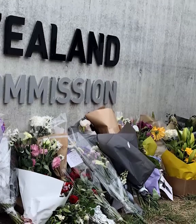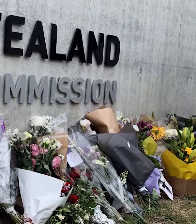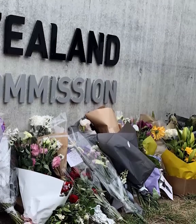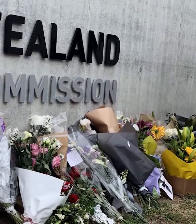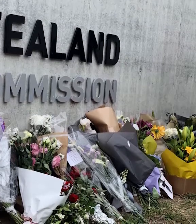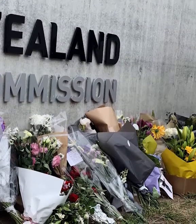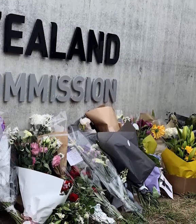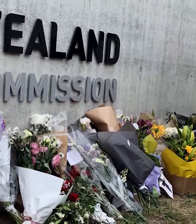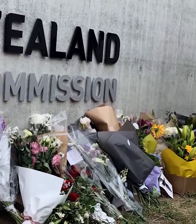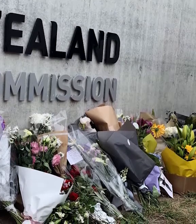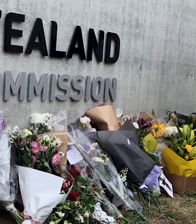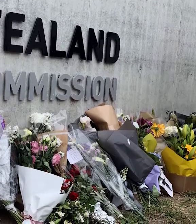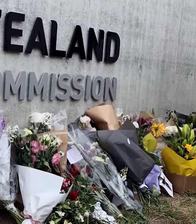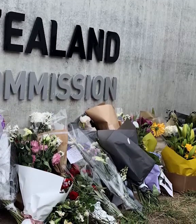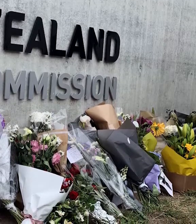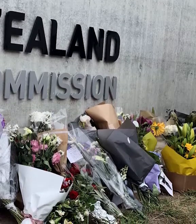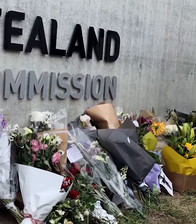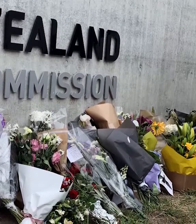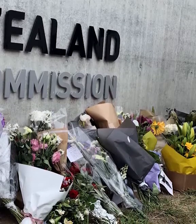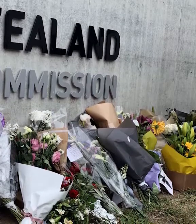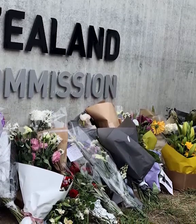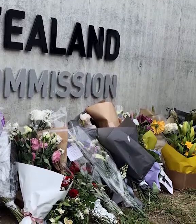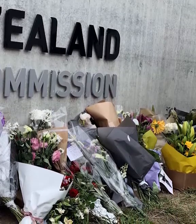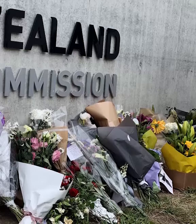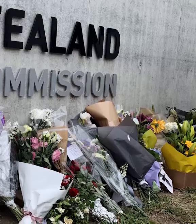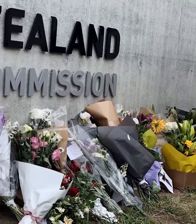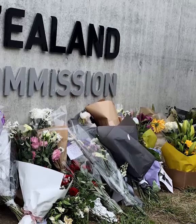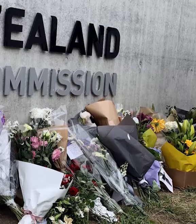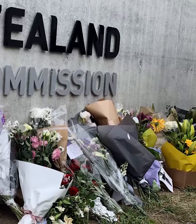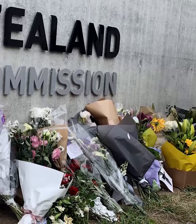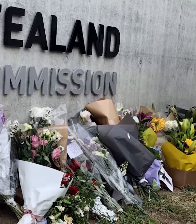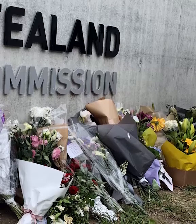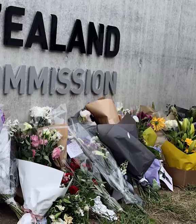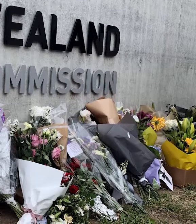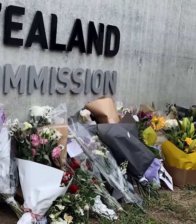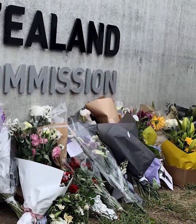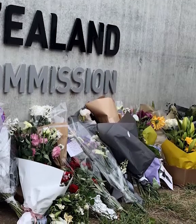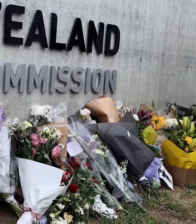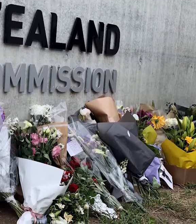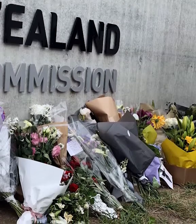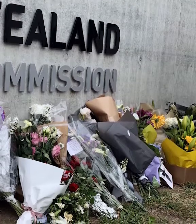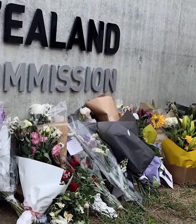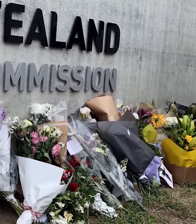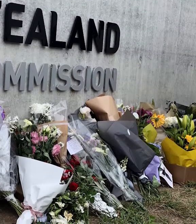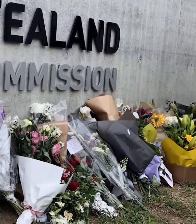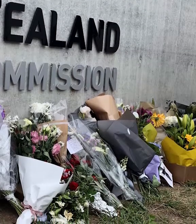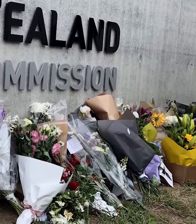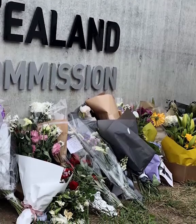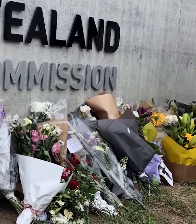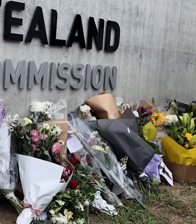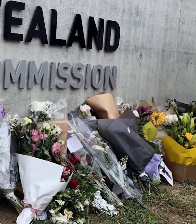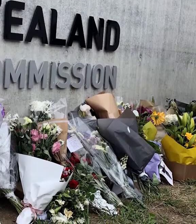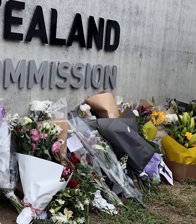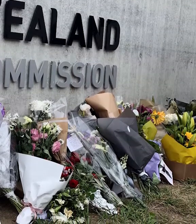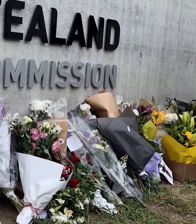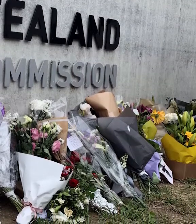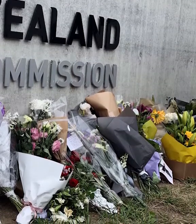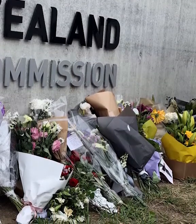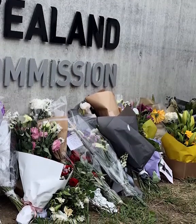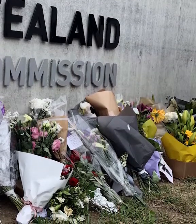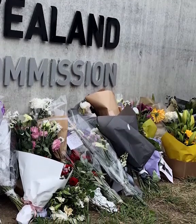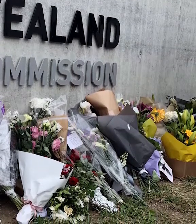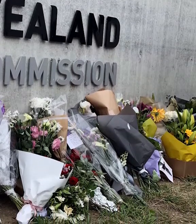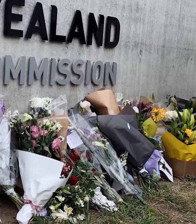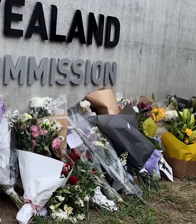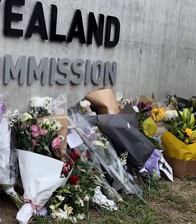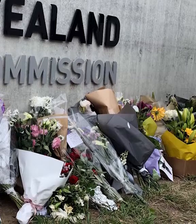conversations directly with the Deputy Prime Minister, as you would expect already. But again, I'll leave until we've